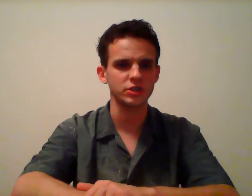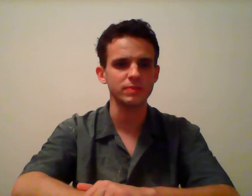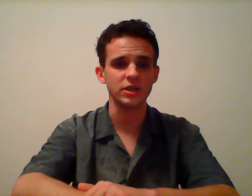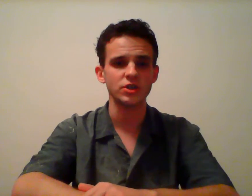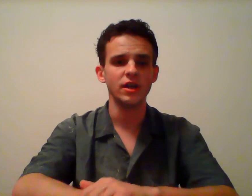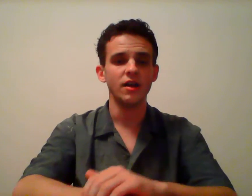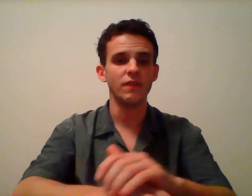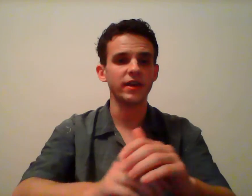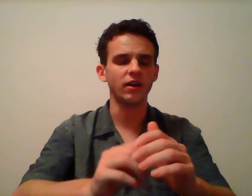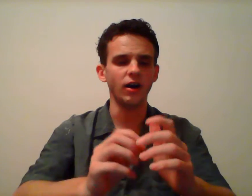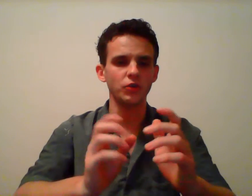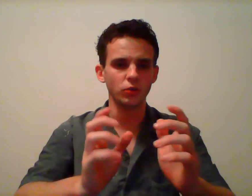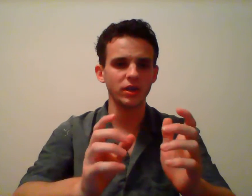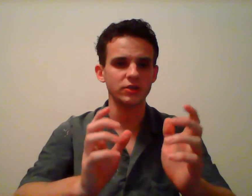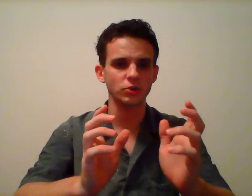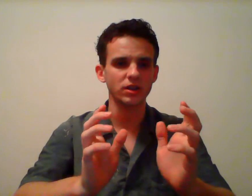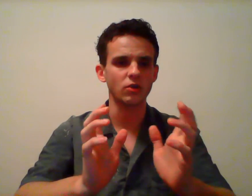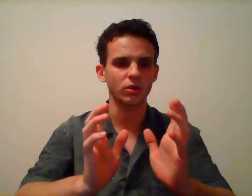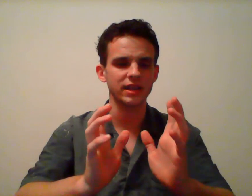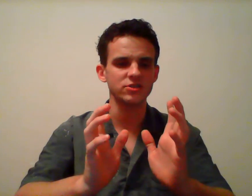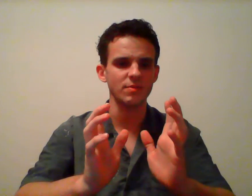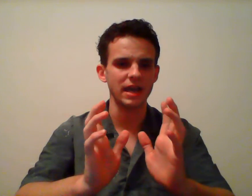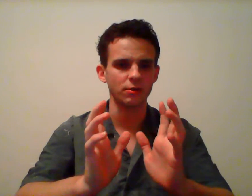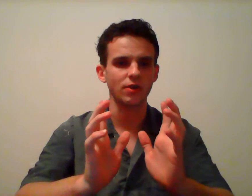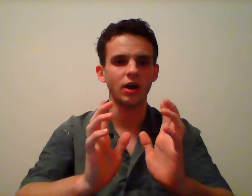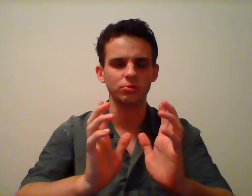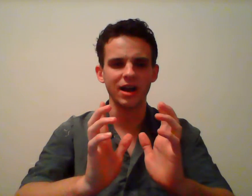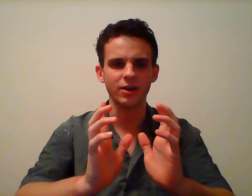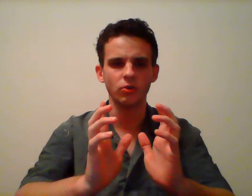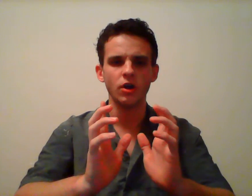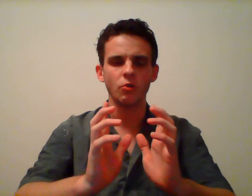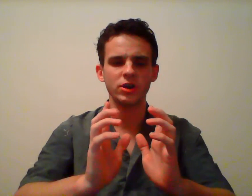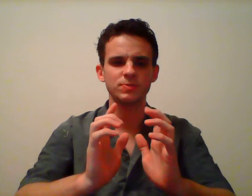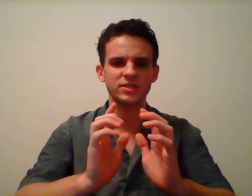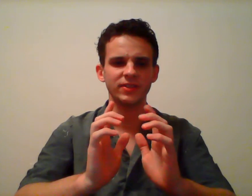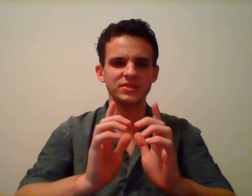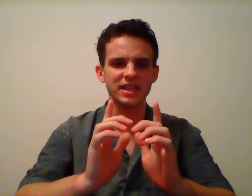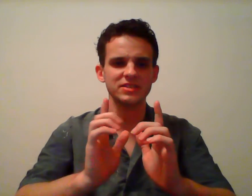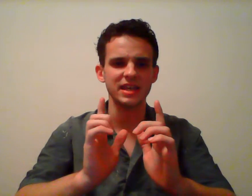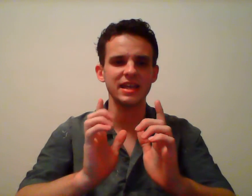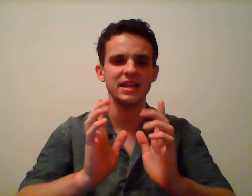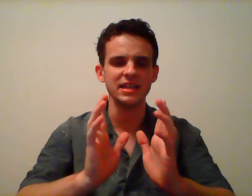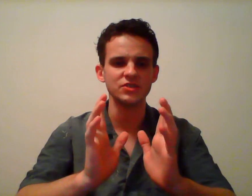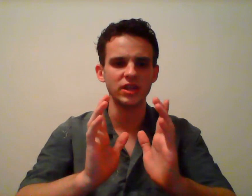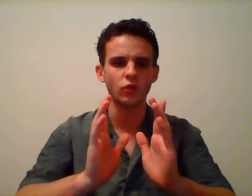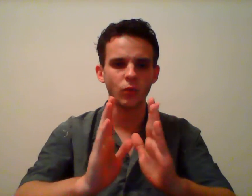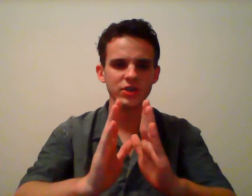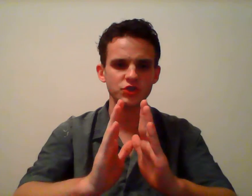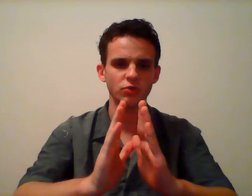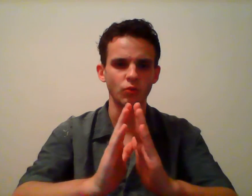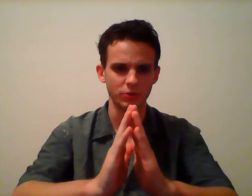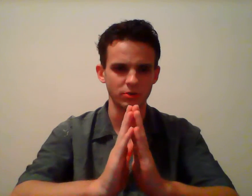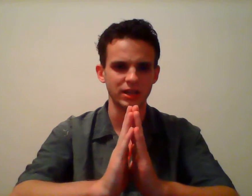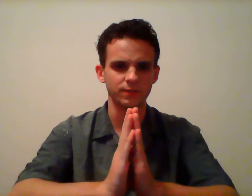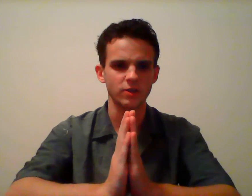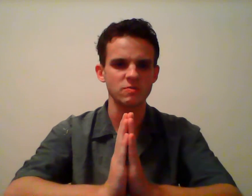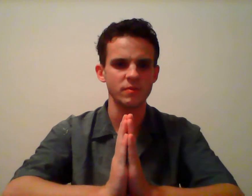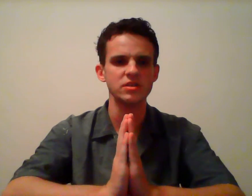free speech. They can also look at a circuit court case coming out of Colorado, which specifically says that it is in question whether or not the first amendment